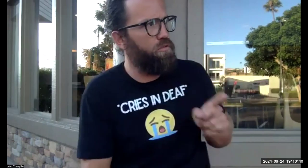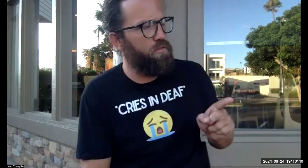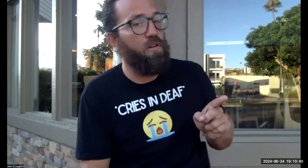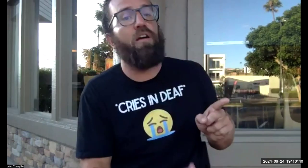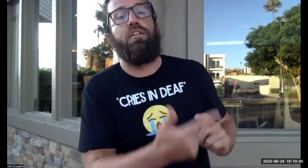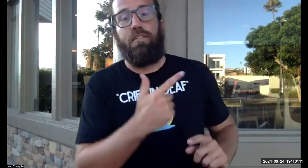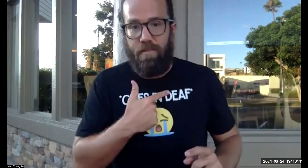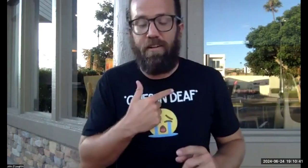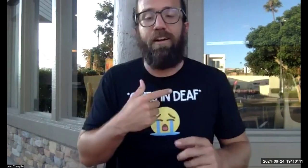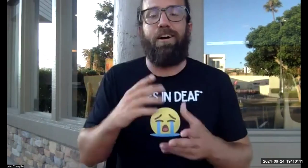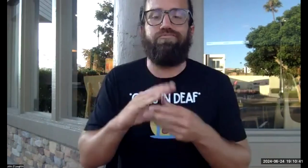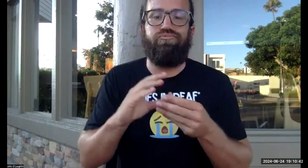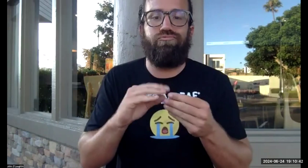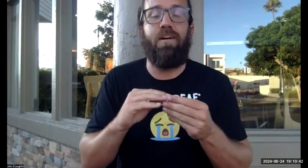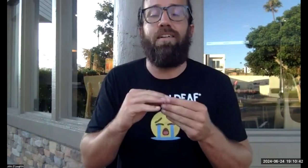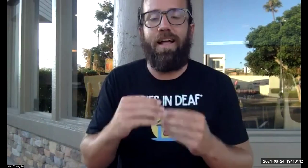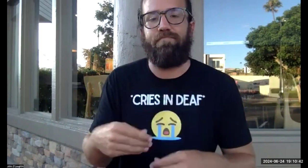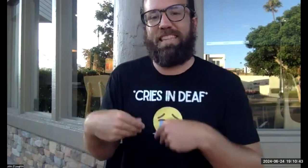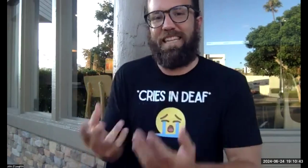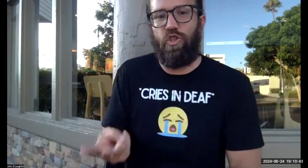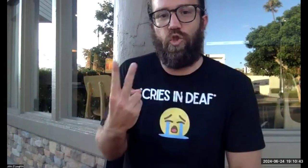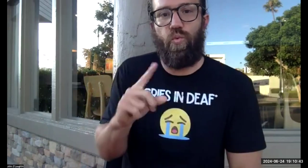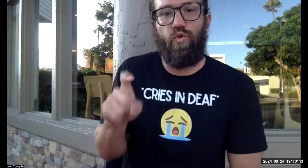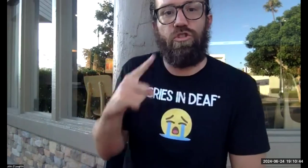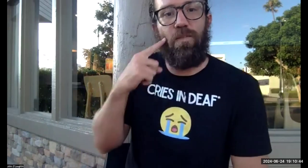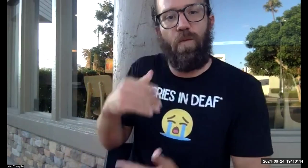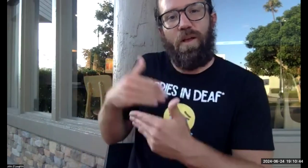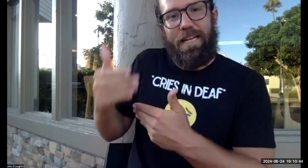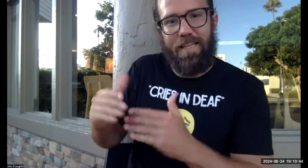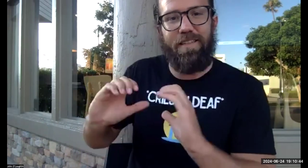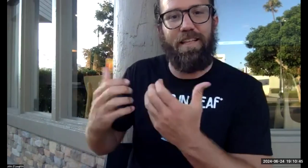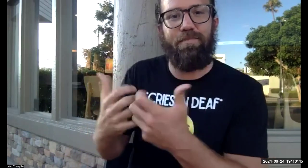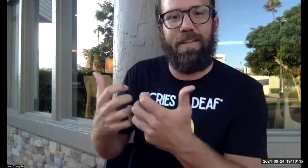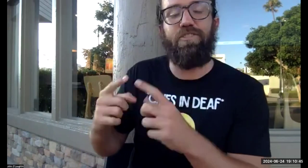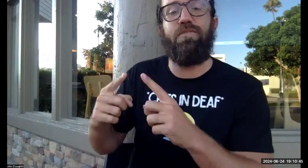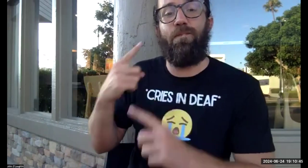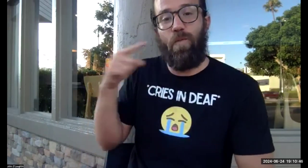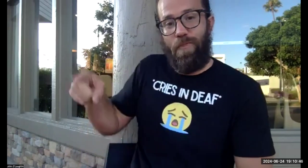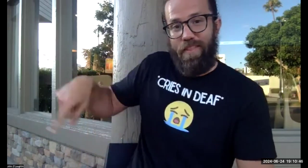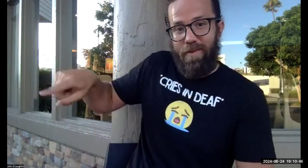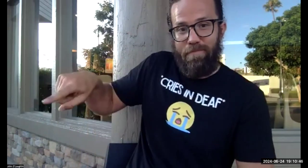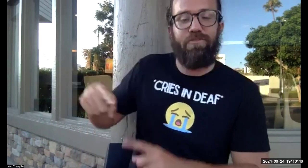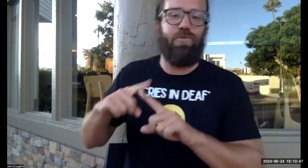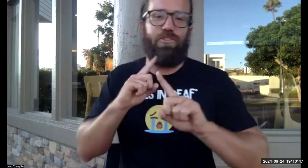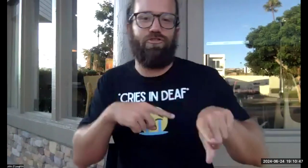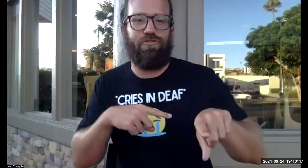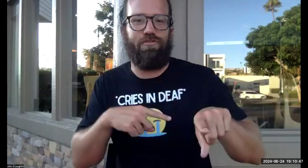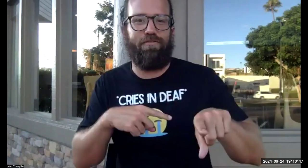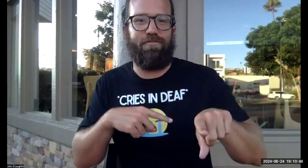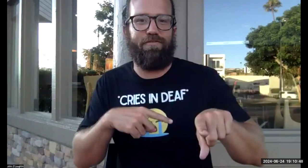receptively. You'll notice that there's two questions and you go, okay, I have, it's my turn. And now I need to make a comment. And then I'll ask two questions for the next